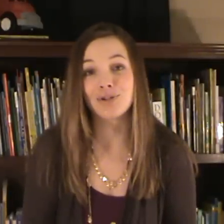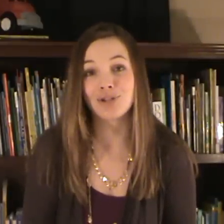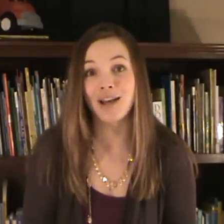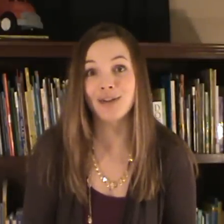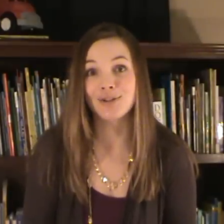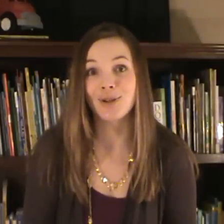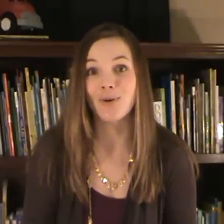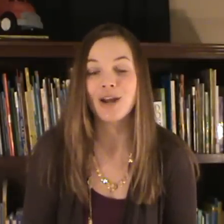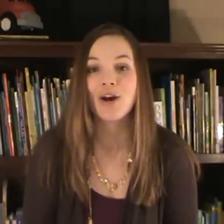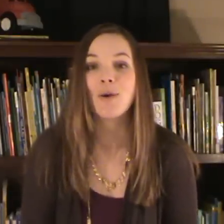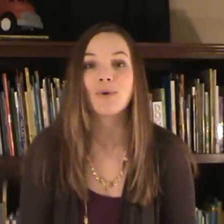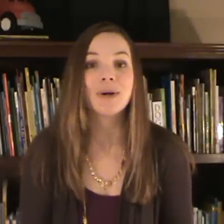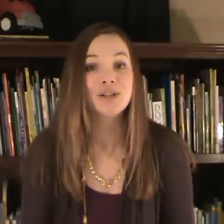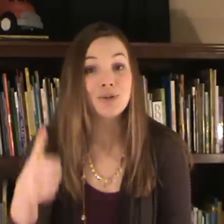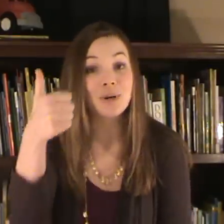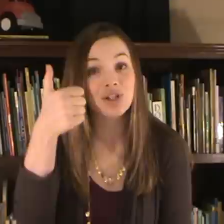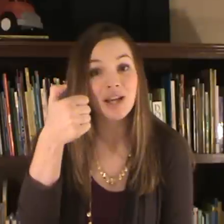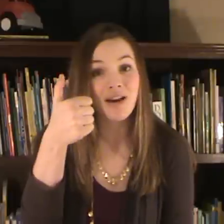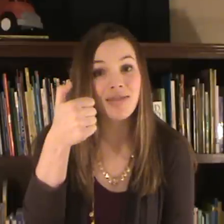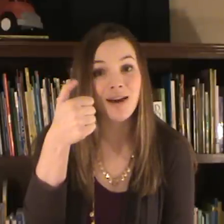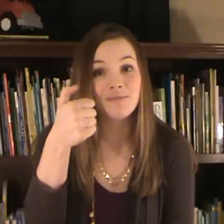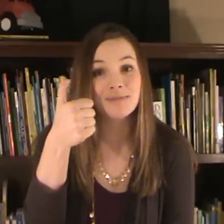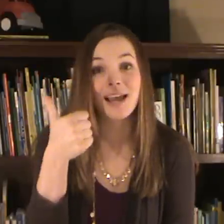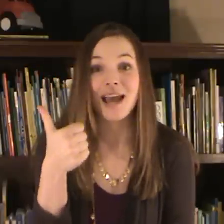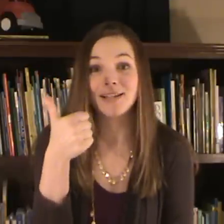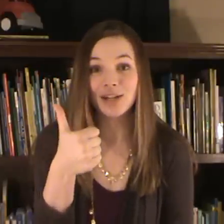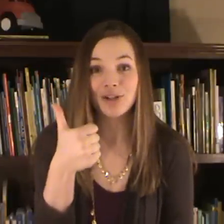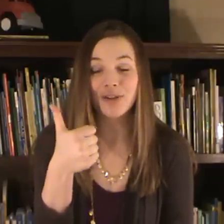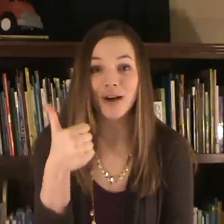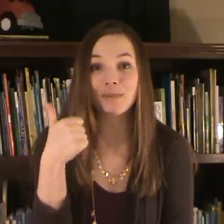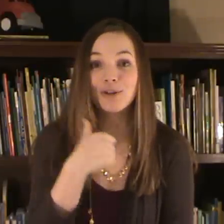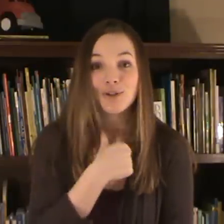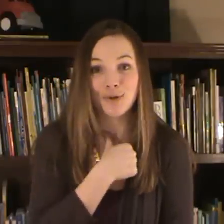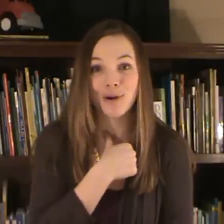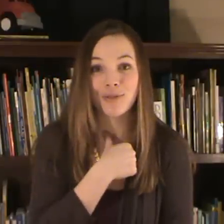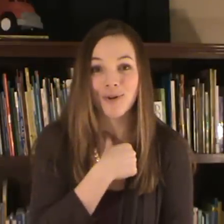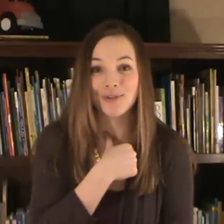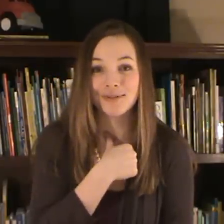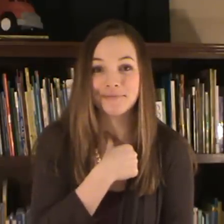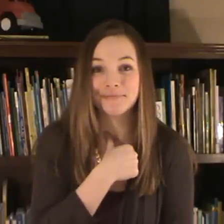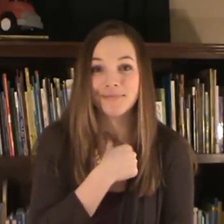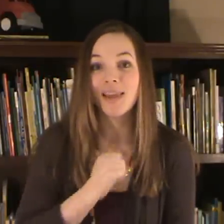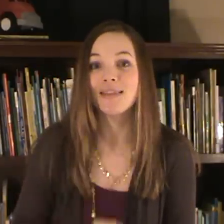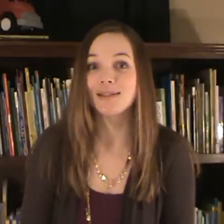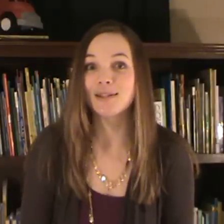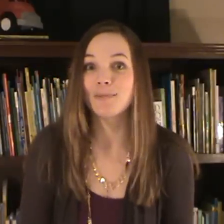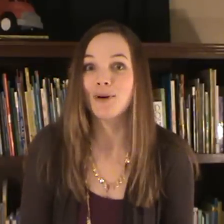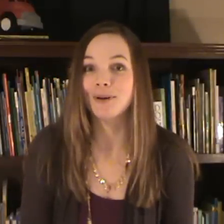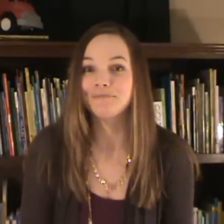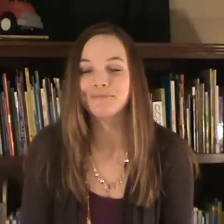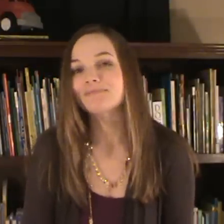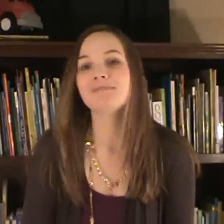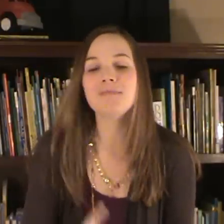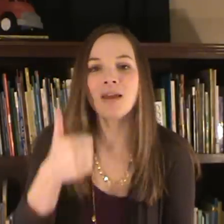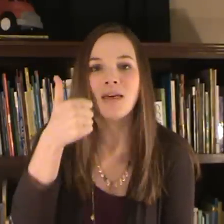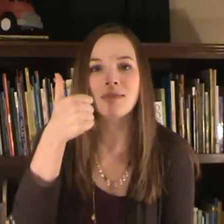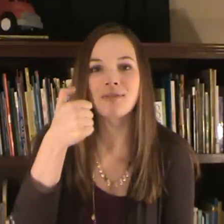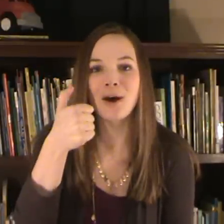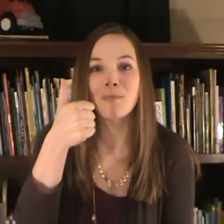your child. So we're going to shake our thumb and touch our thumb to our throat. This is the poem. Thumb